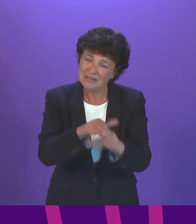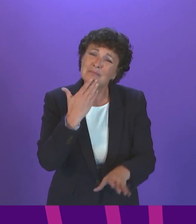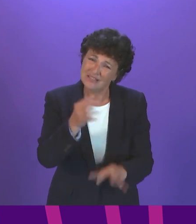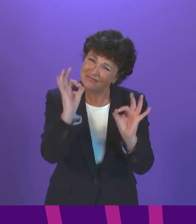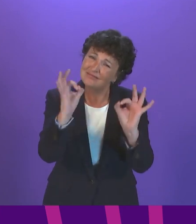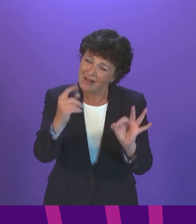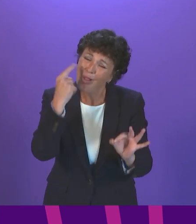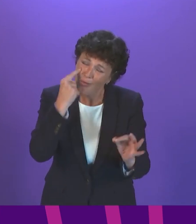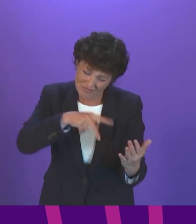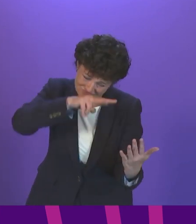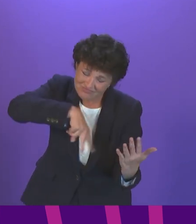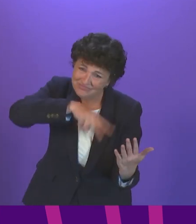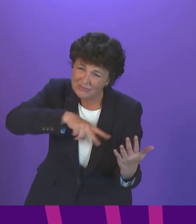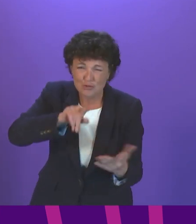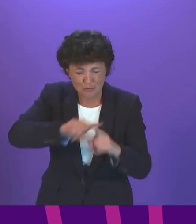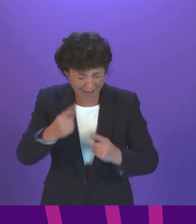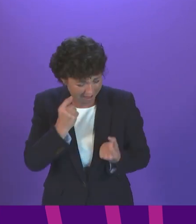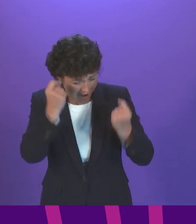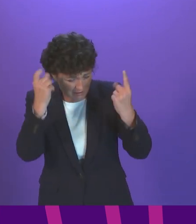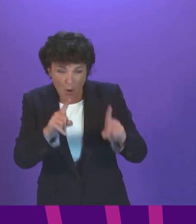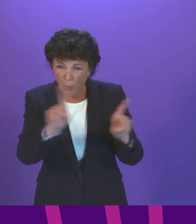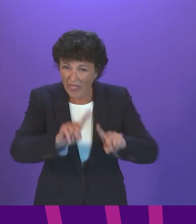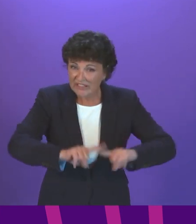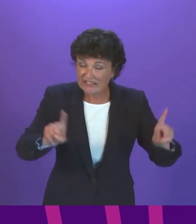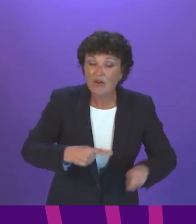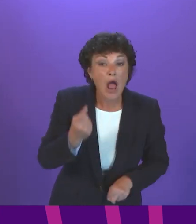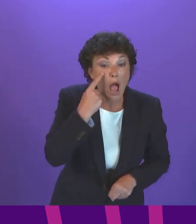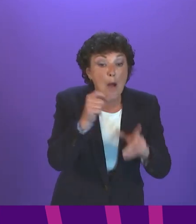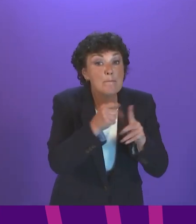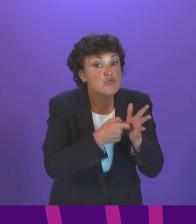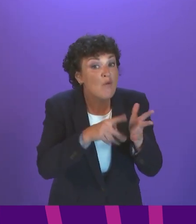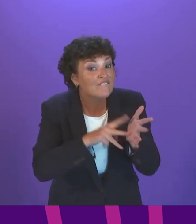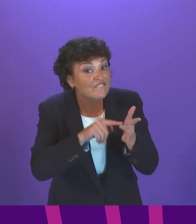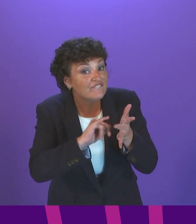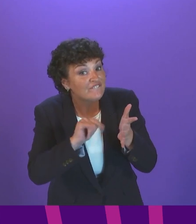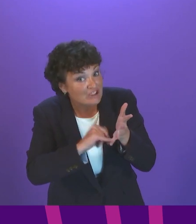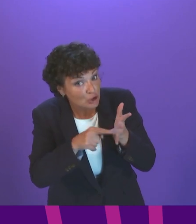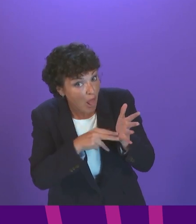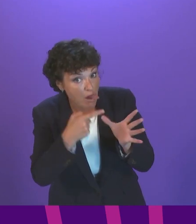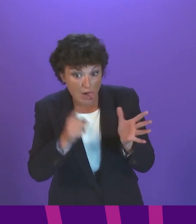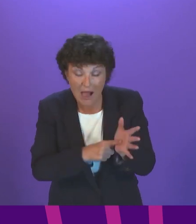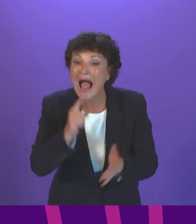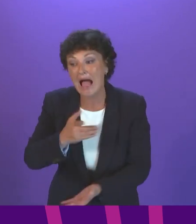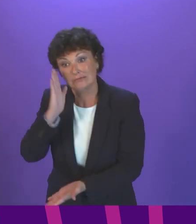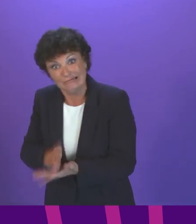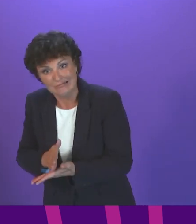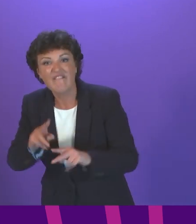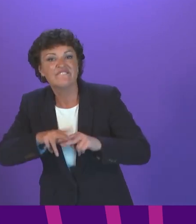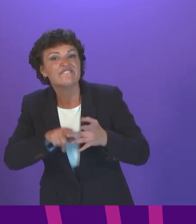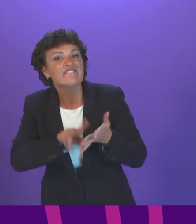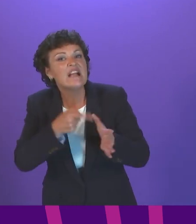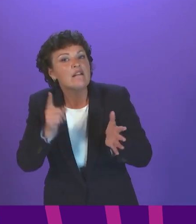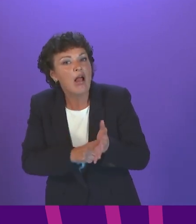at these figures to understand that difference between provisional and final. And it would then perhaps stop any of us using